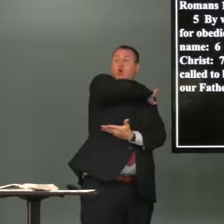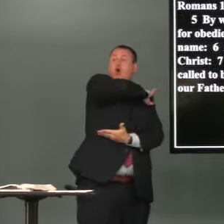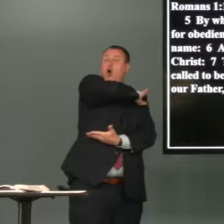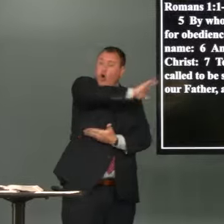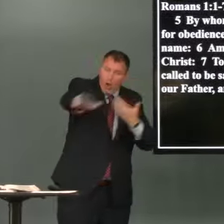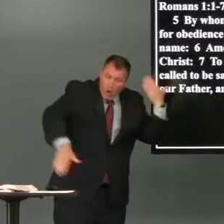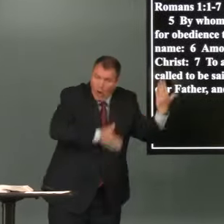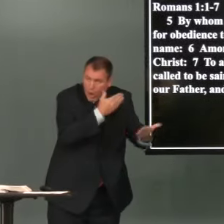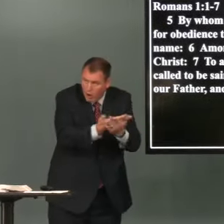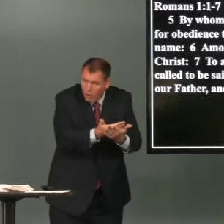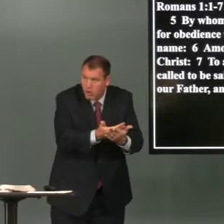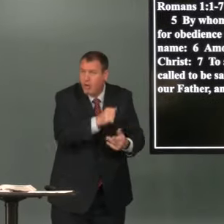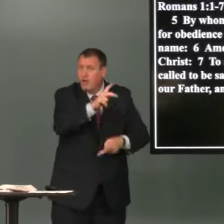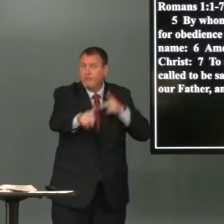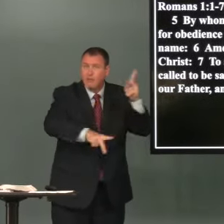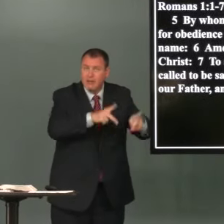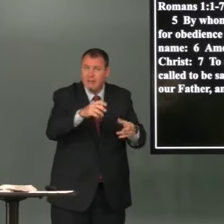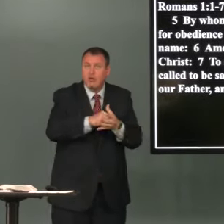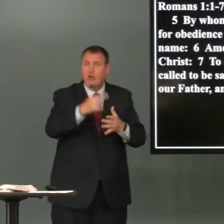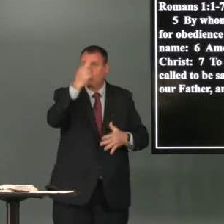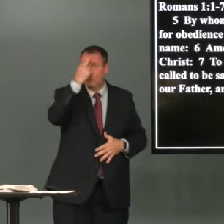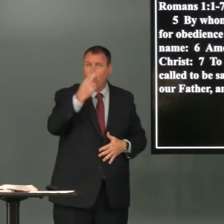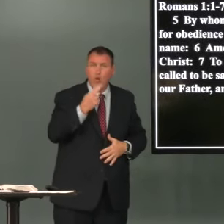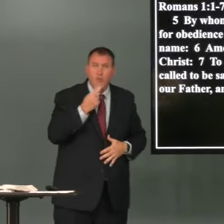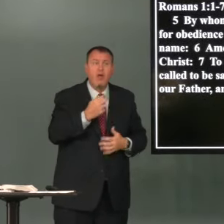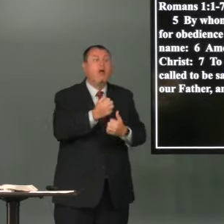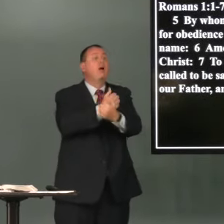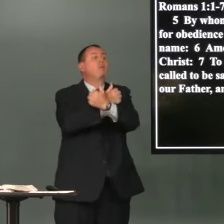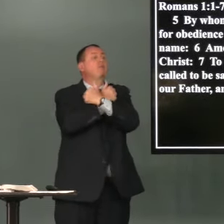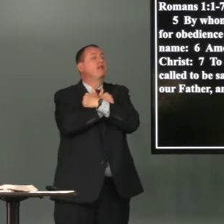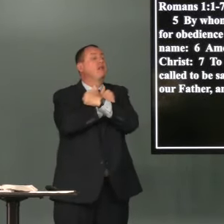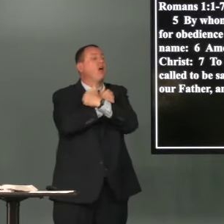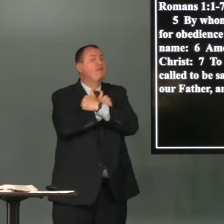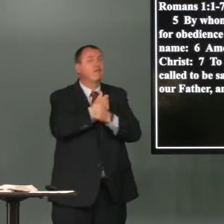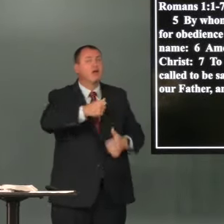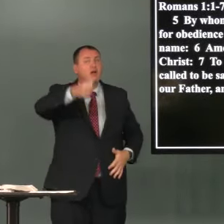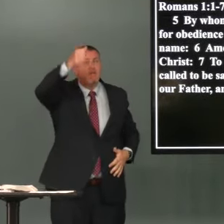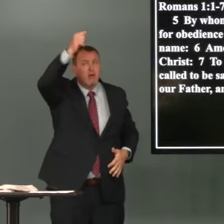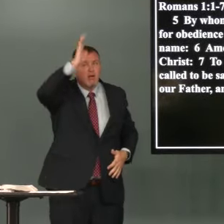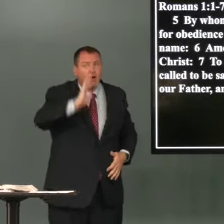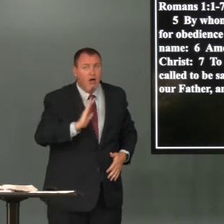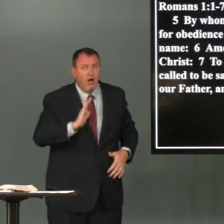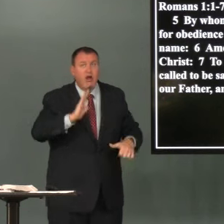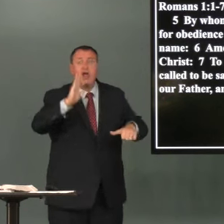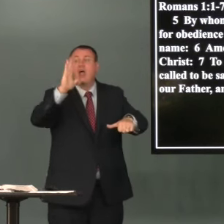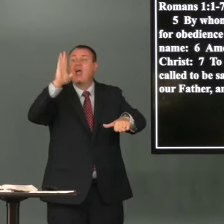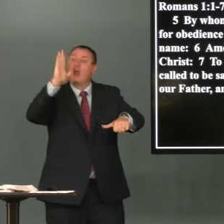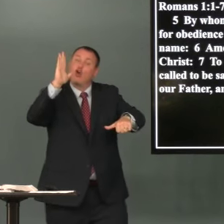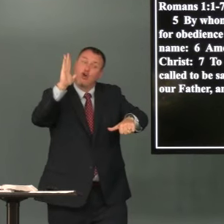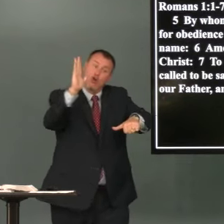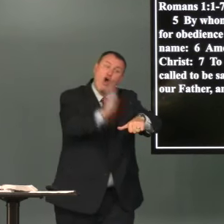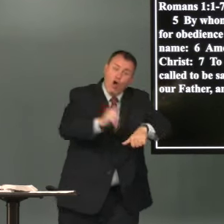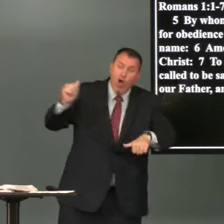to he is writing to all the people in rome who are beloved of god